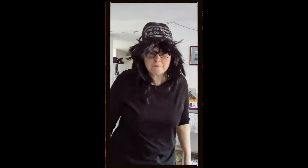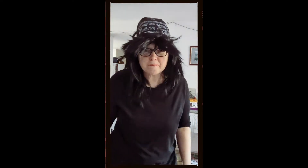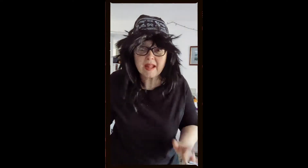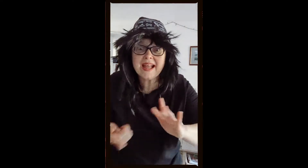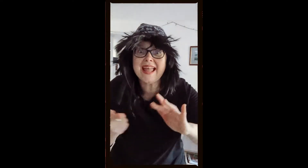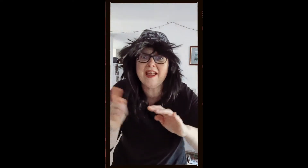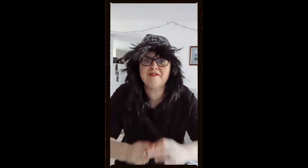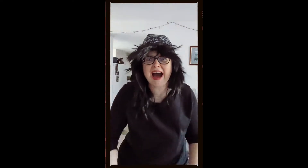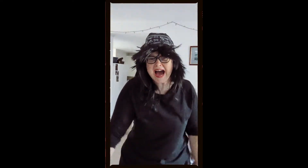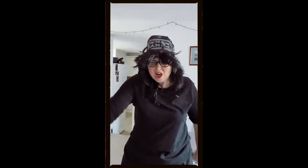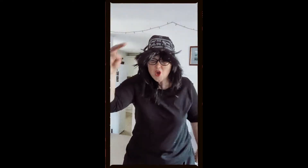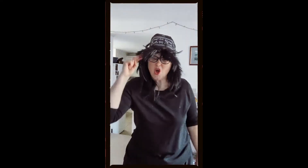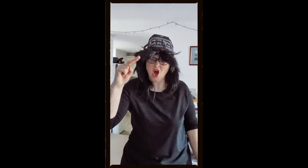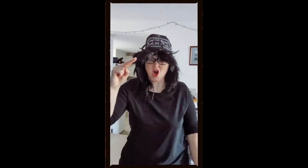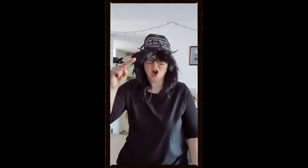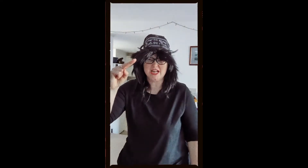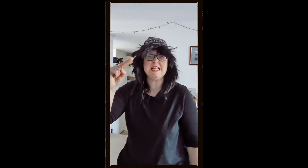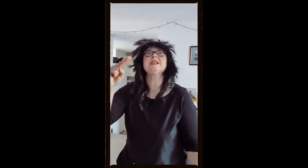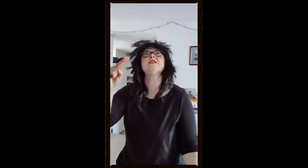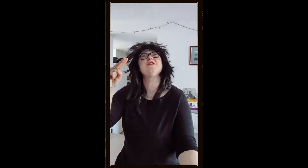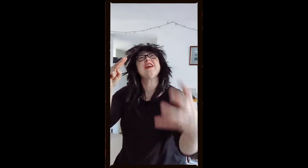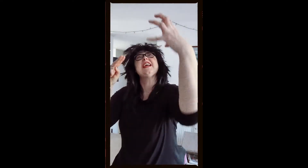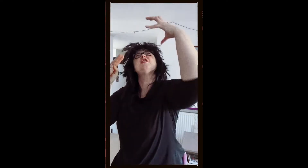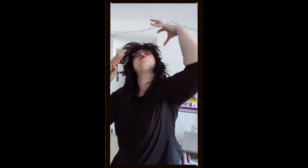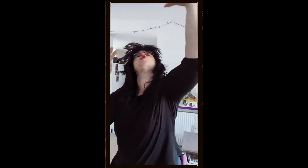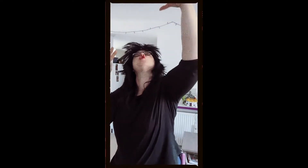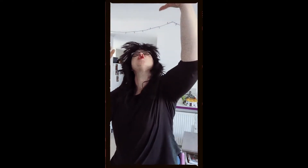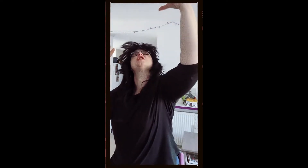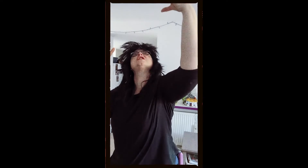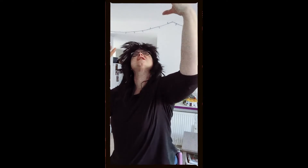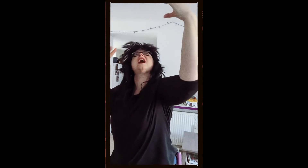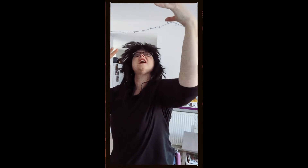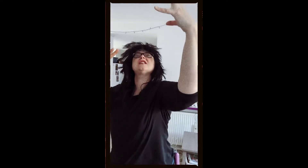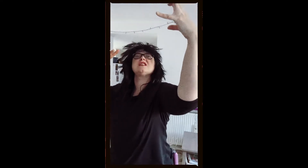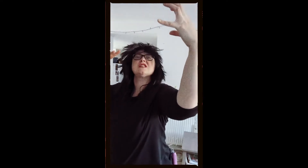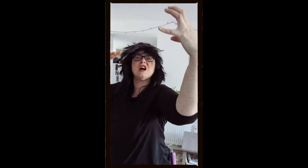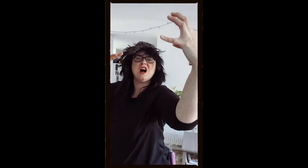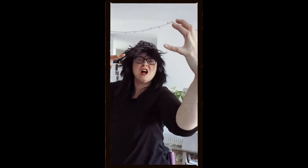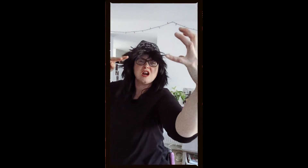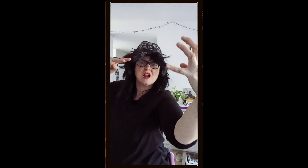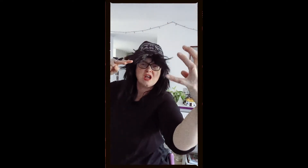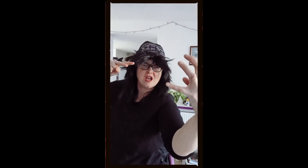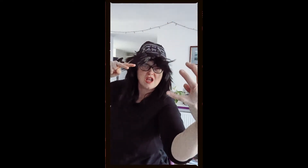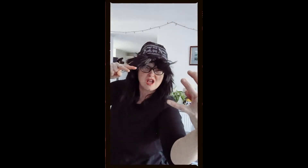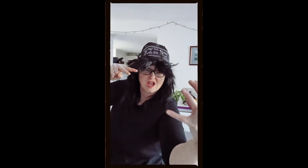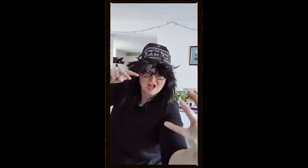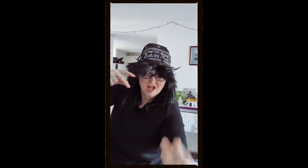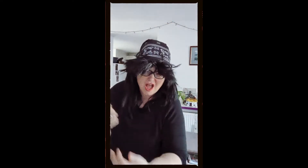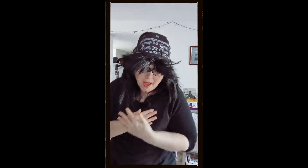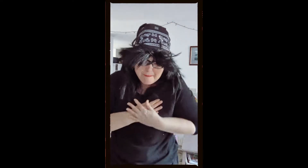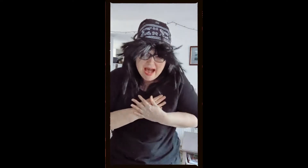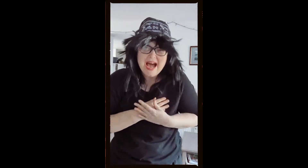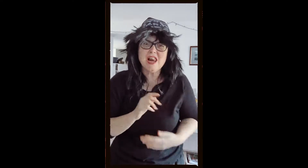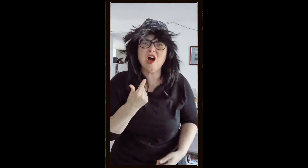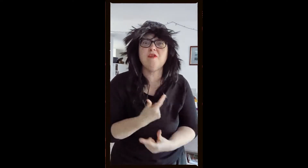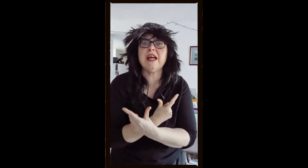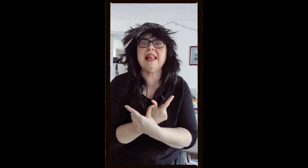If I look hard enough, it's due to the setting sun My love will